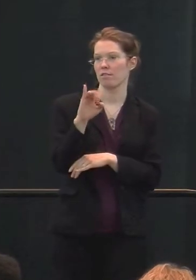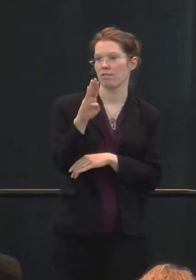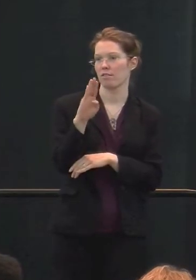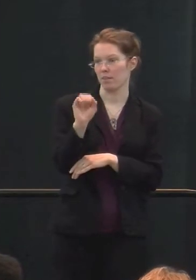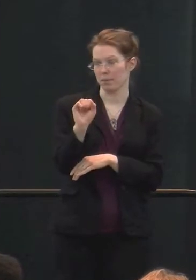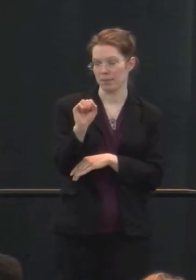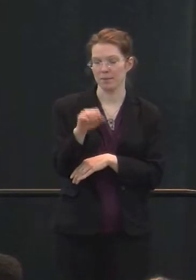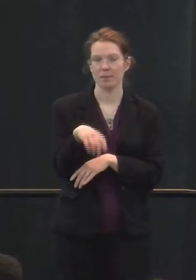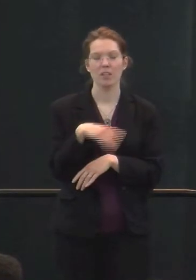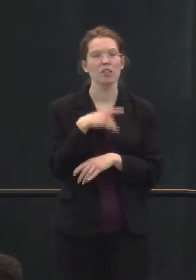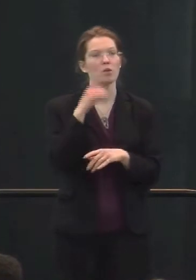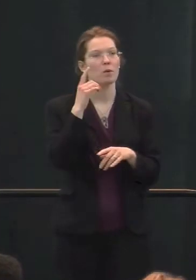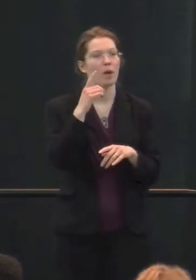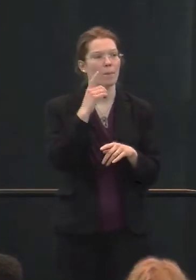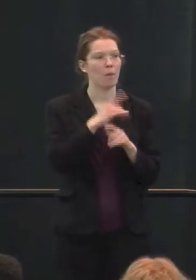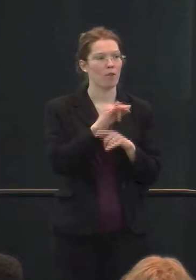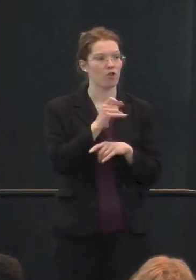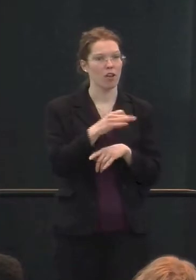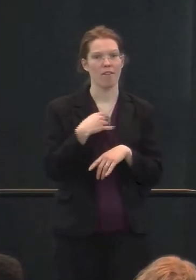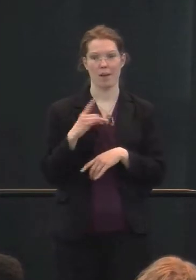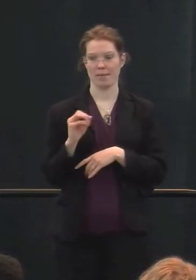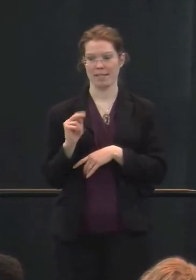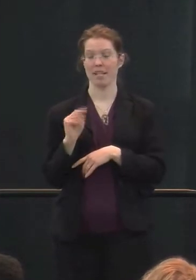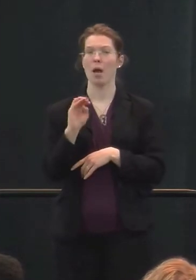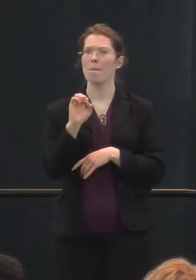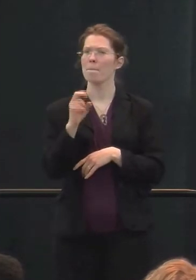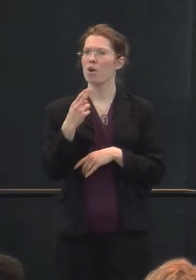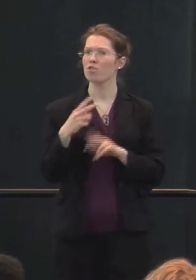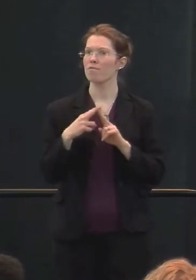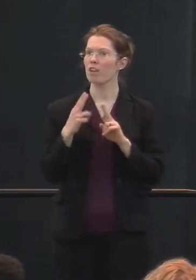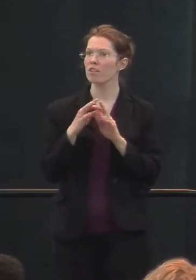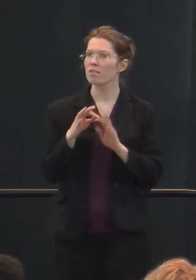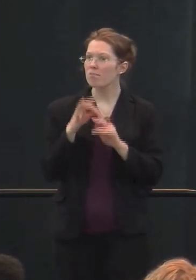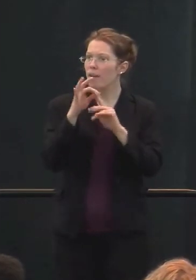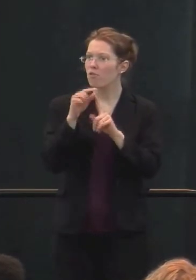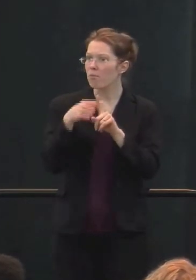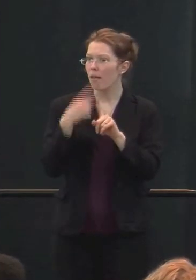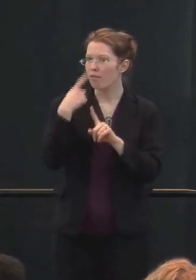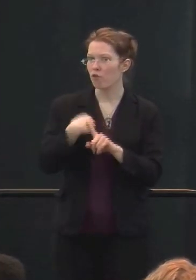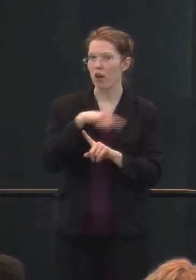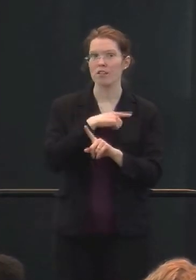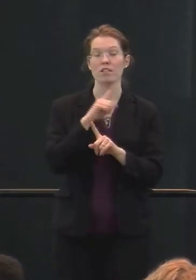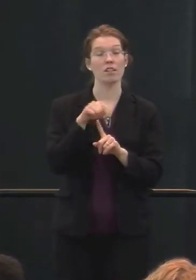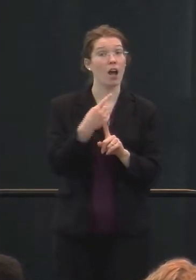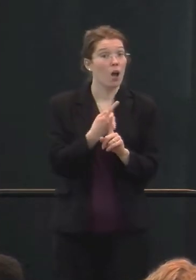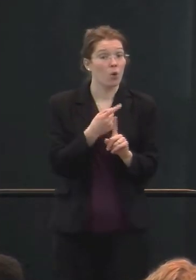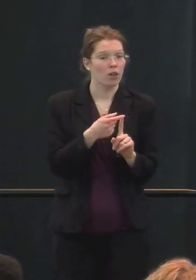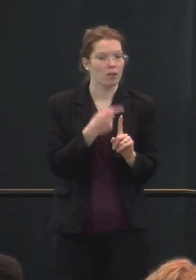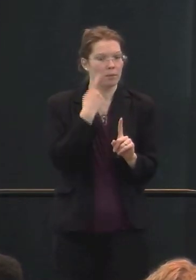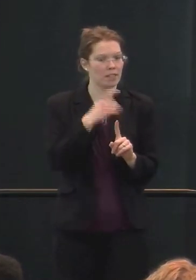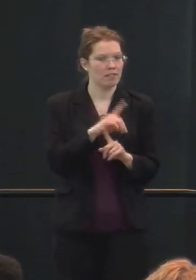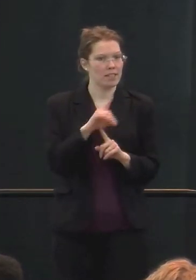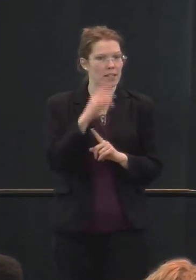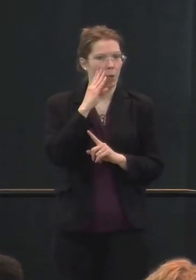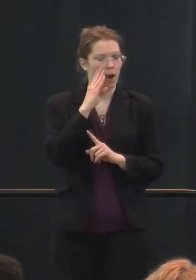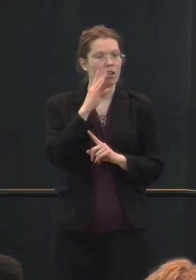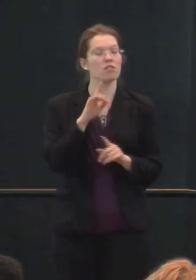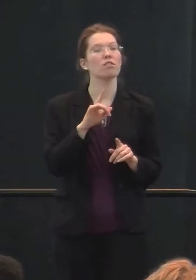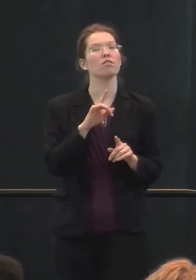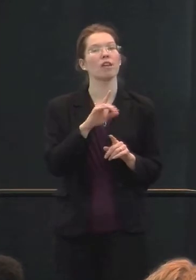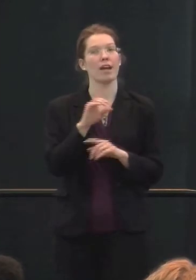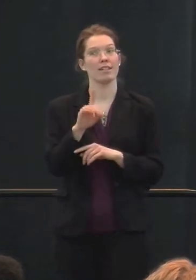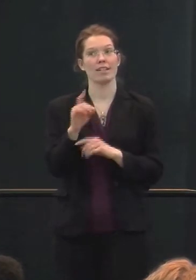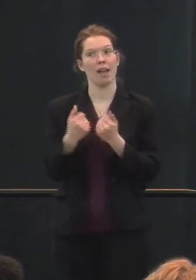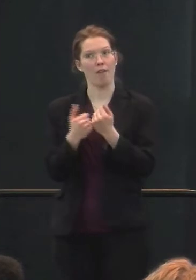This is my brother Jeff, I'm Dean, and March is a very special month for us, not just because of DD Awareness and